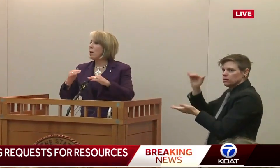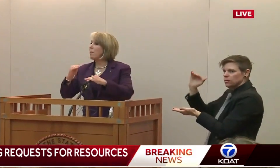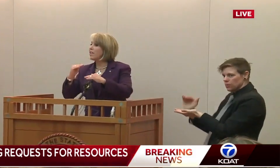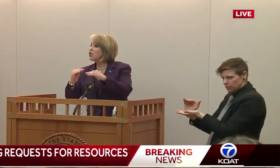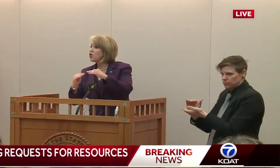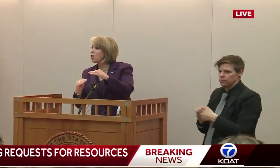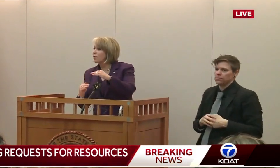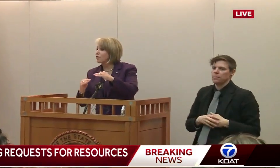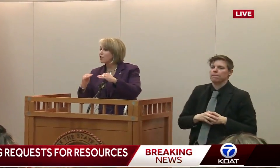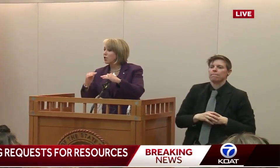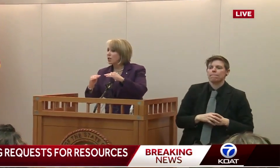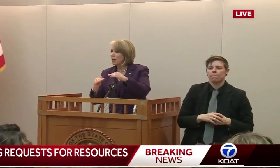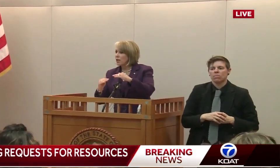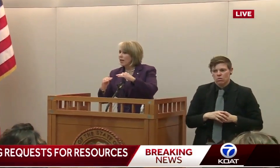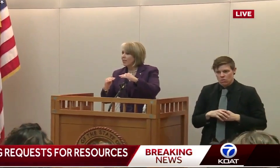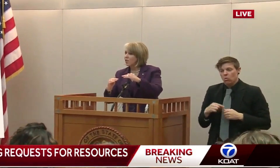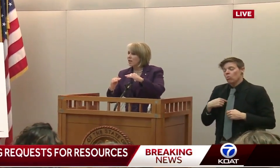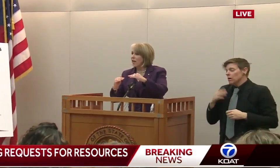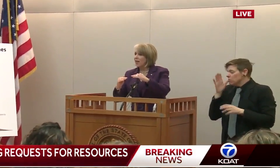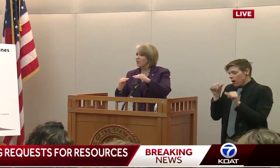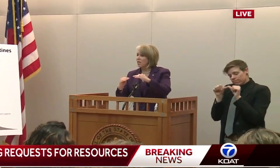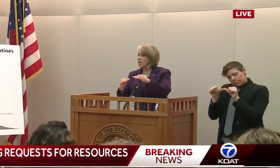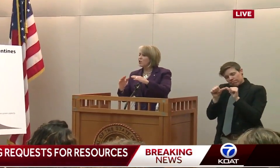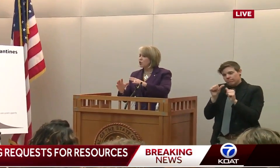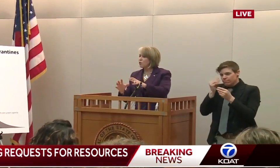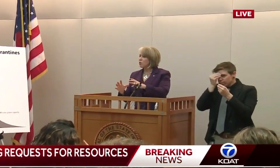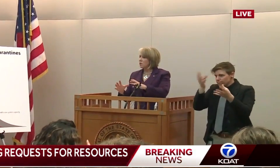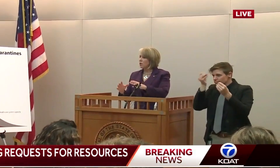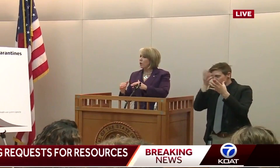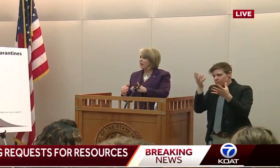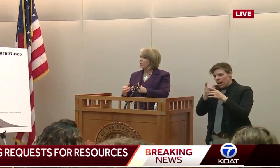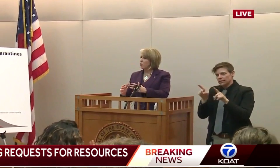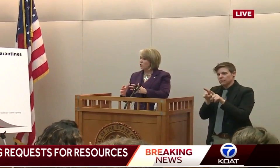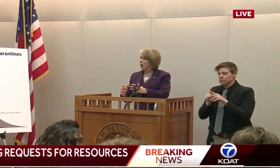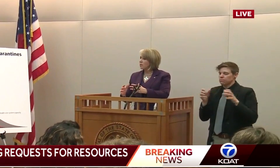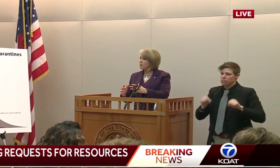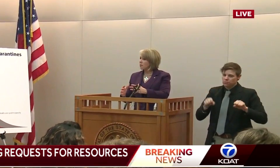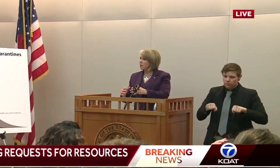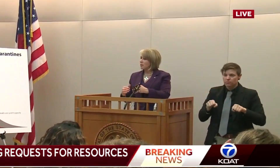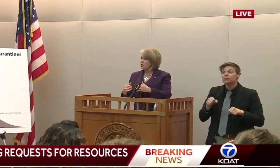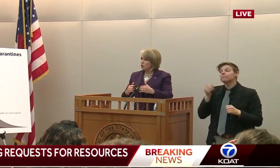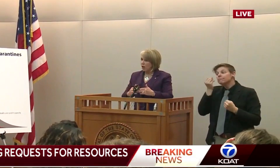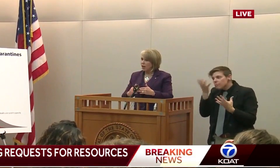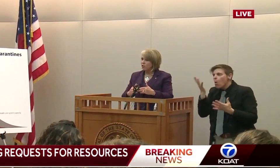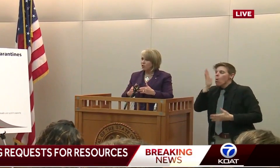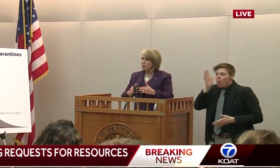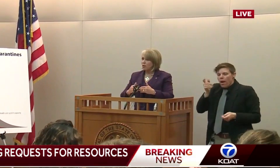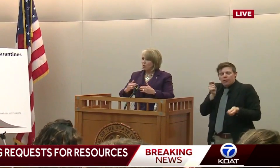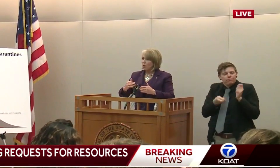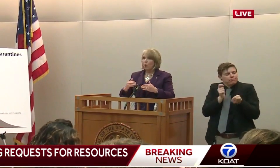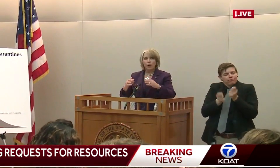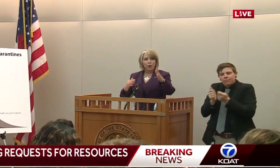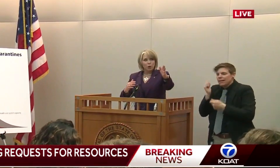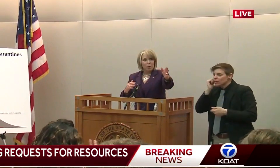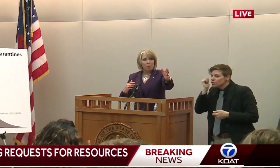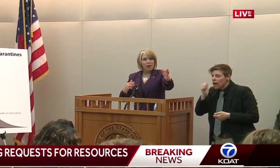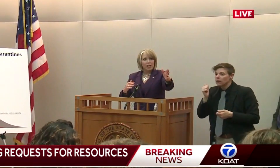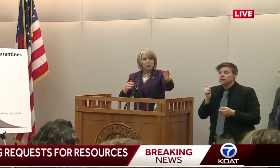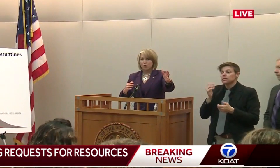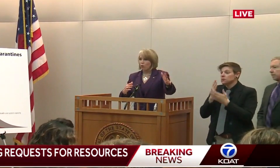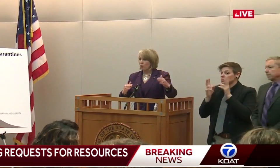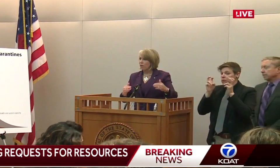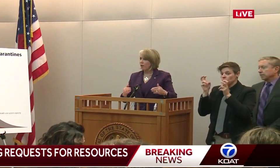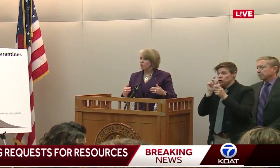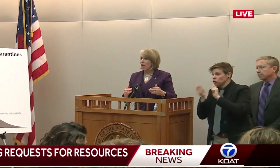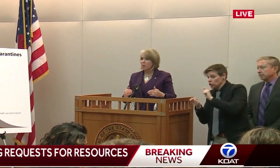information. But it shifts. As the issues that we need to address change, what we do about